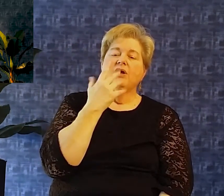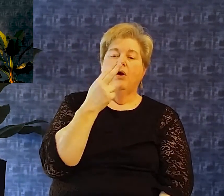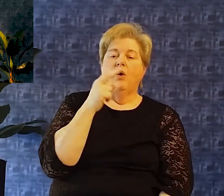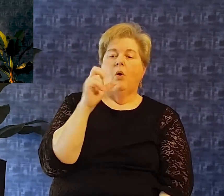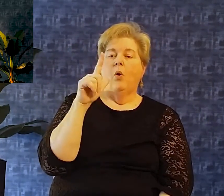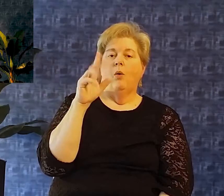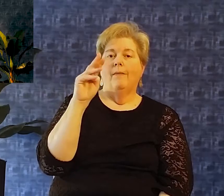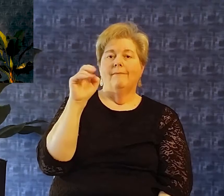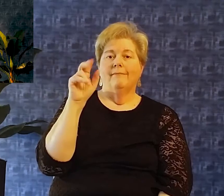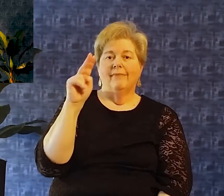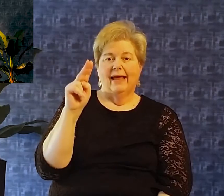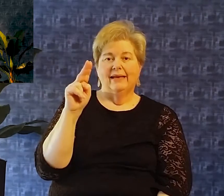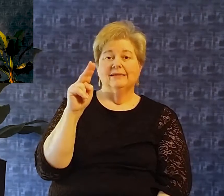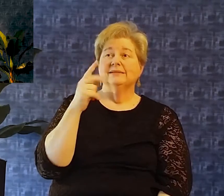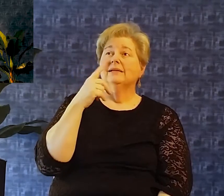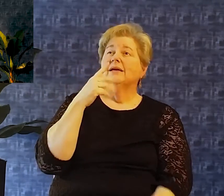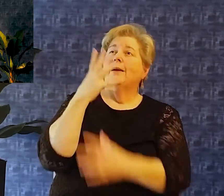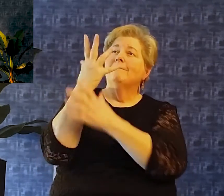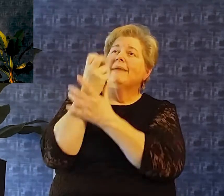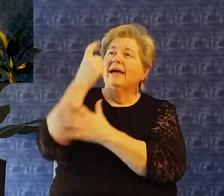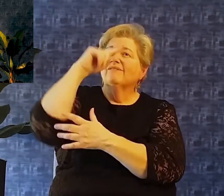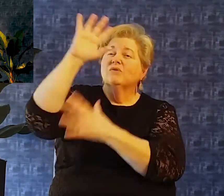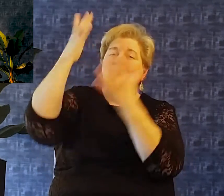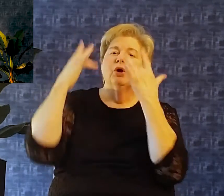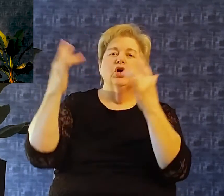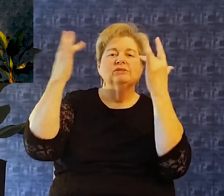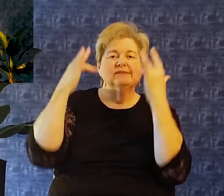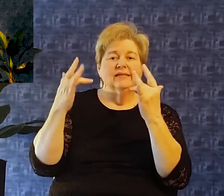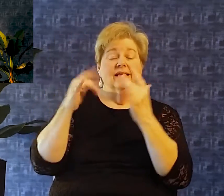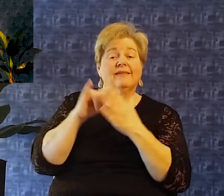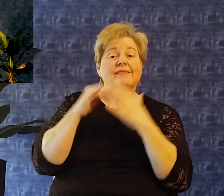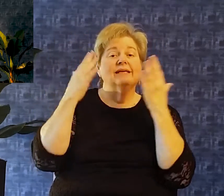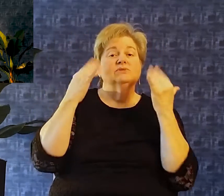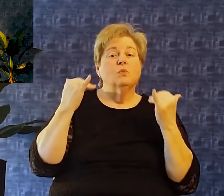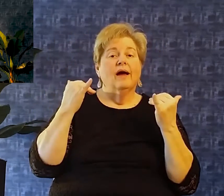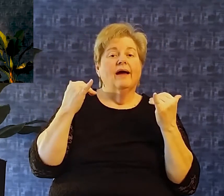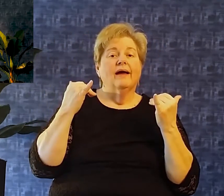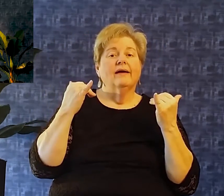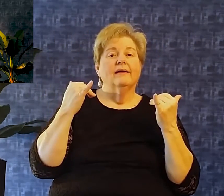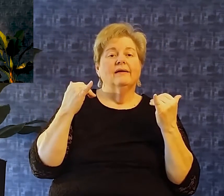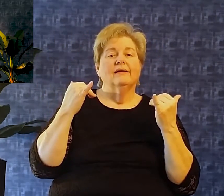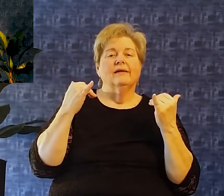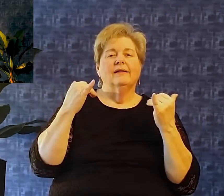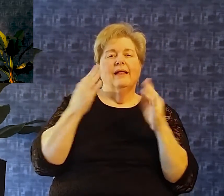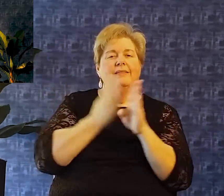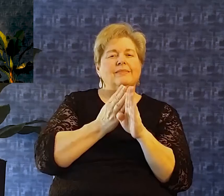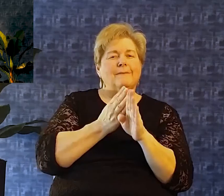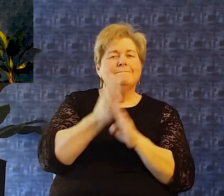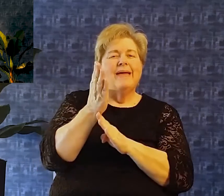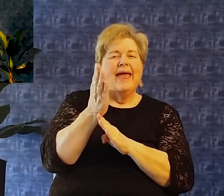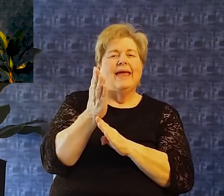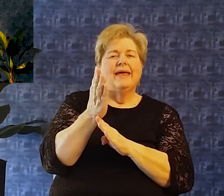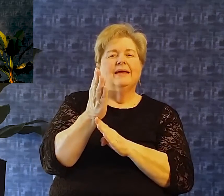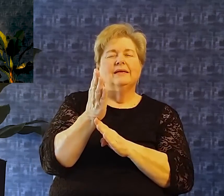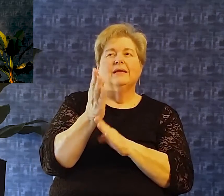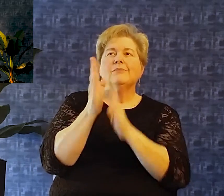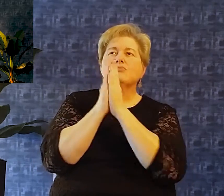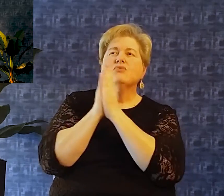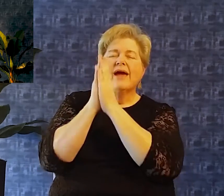The the the the petition if you will the main prayer the main plea that god is bringing or excuse me David is bringing